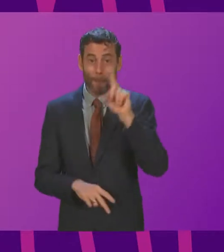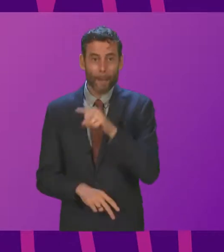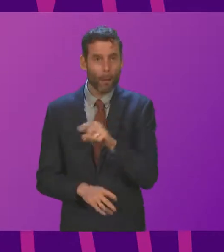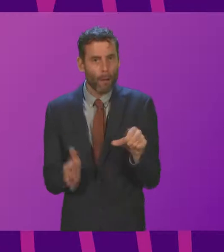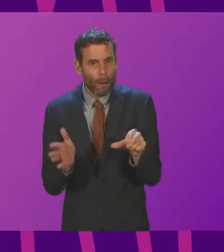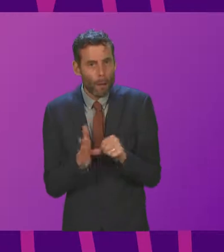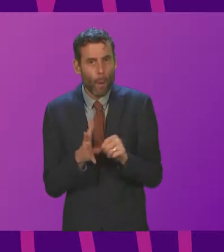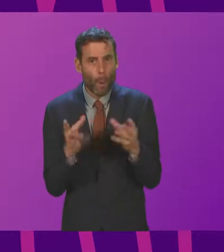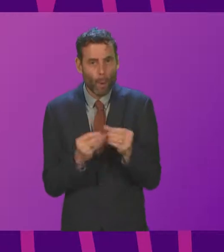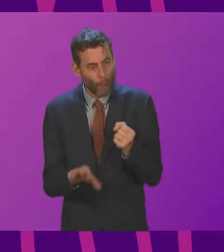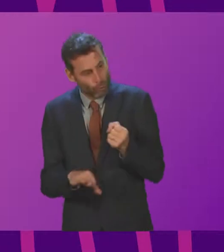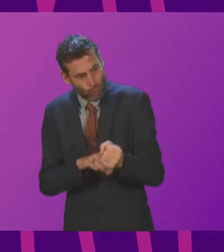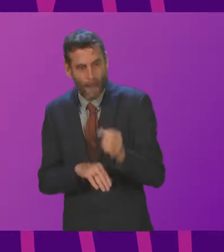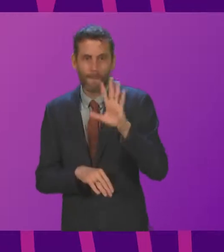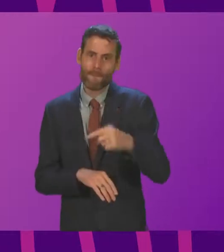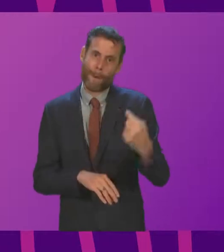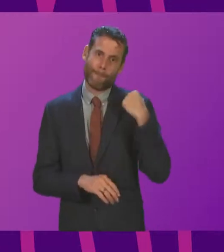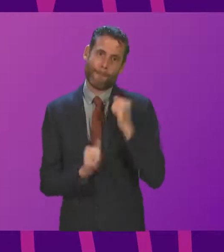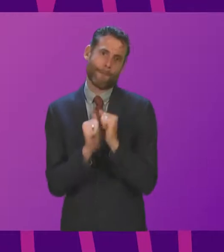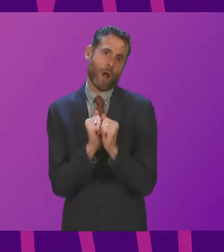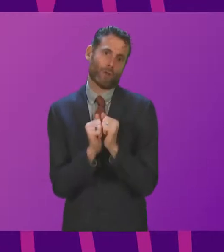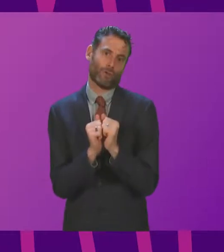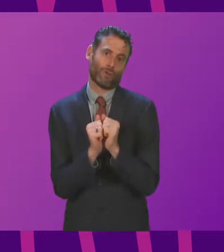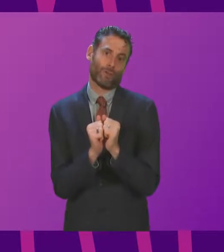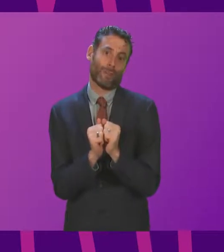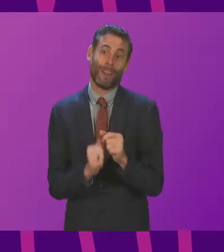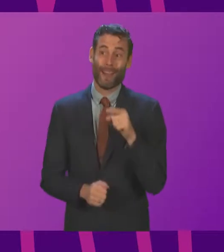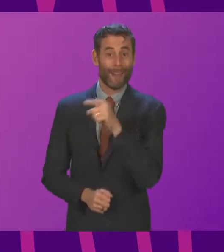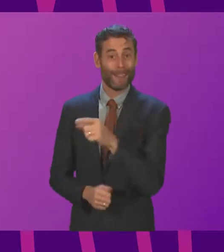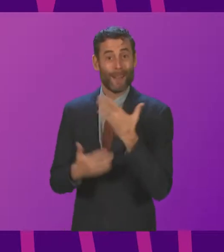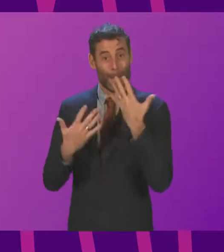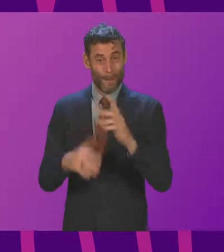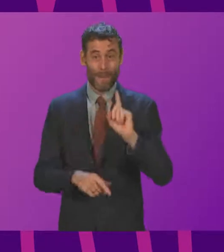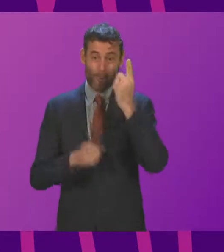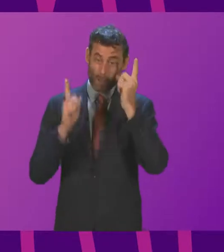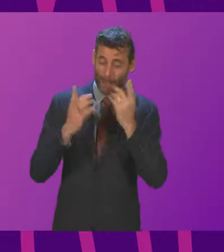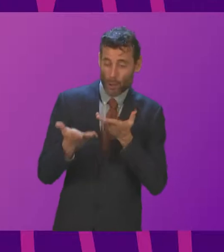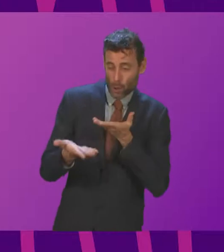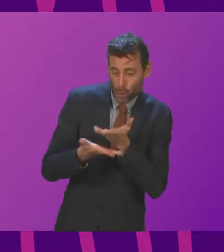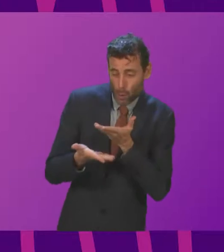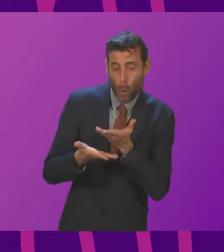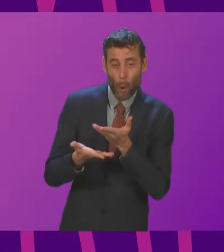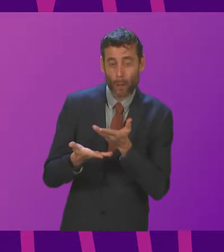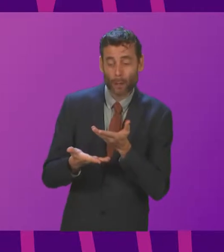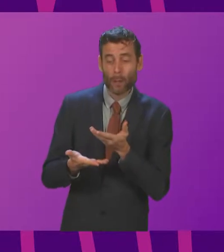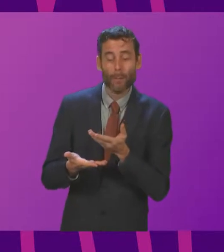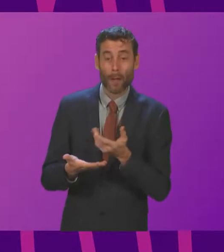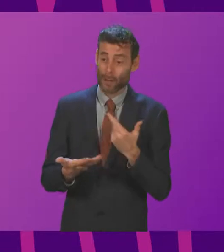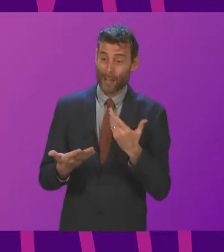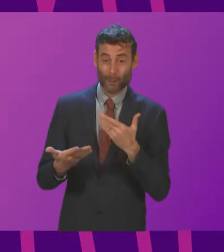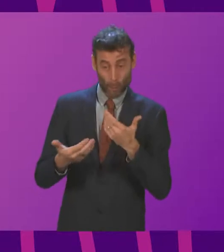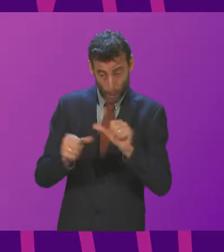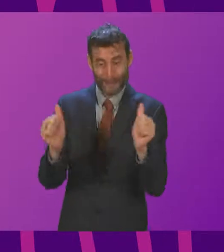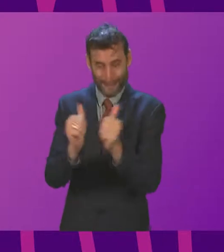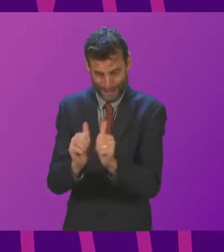with this since March. And we've now had three attempts for the First Minister to have some humility and accept that the